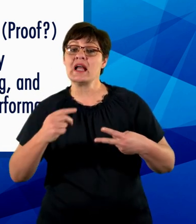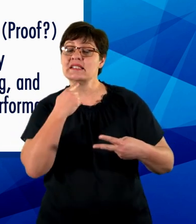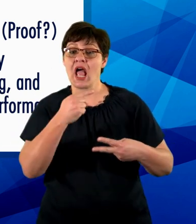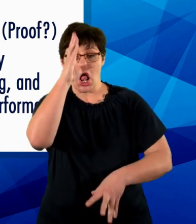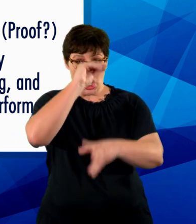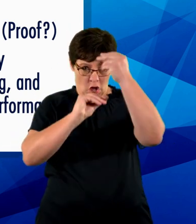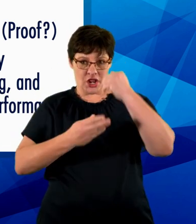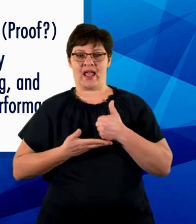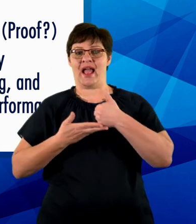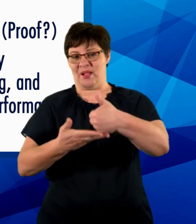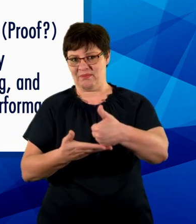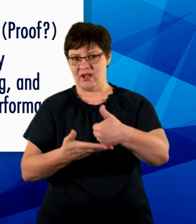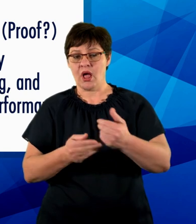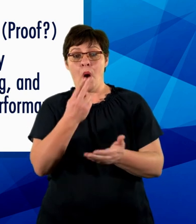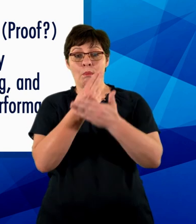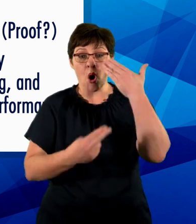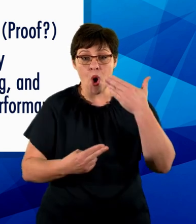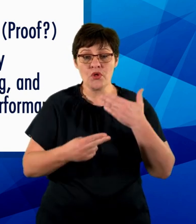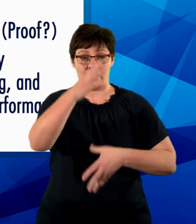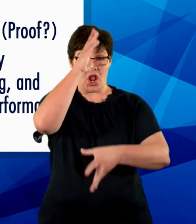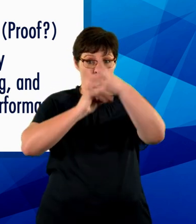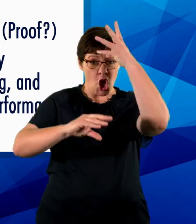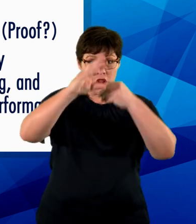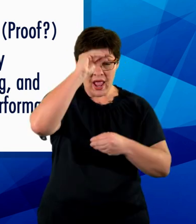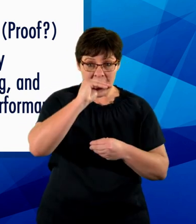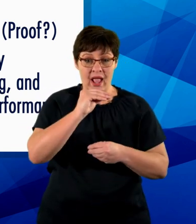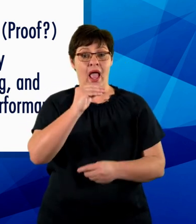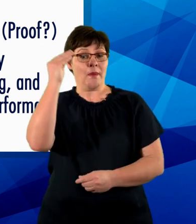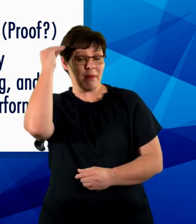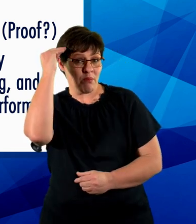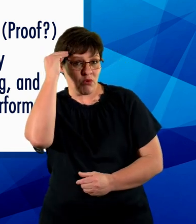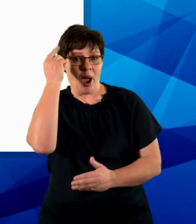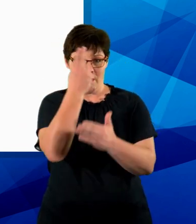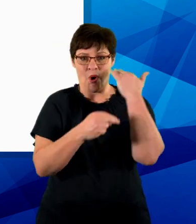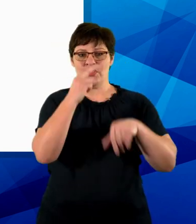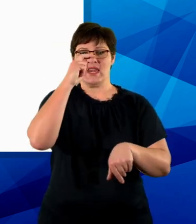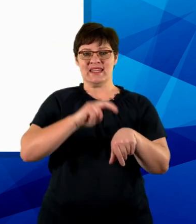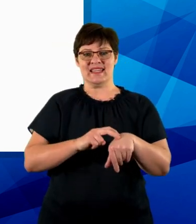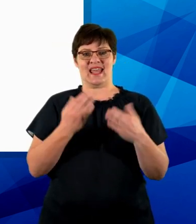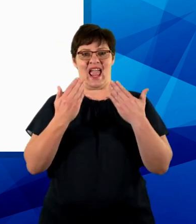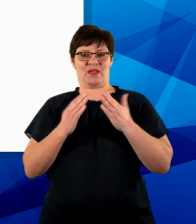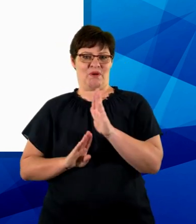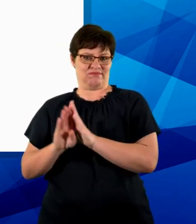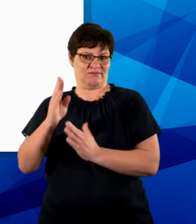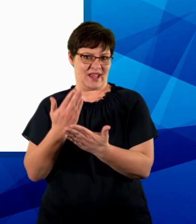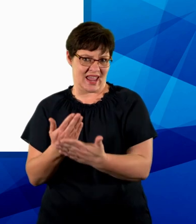both memory and learning are necessary for academic performance. Note that your argument has to be clear.